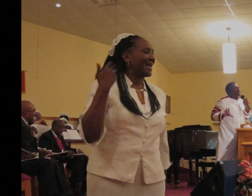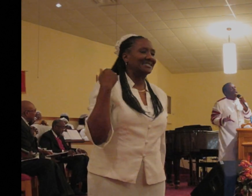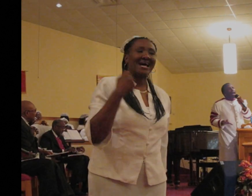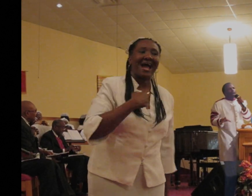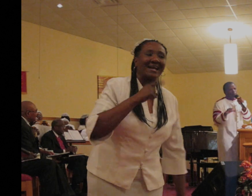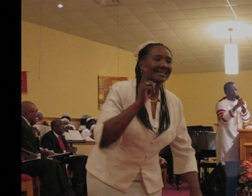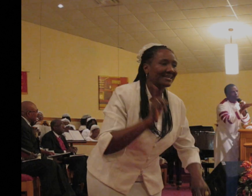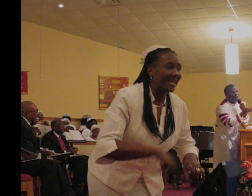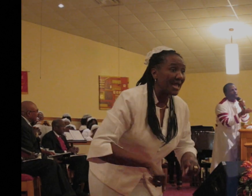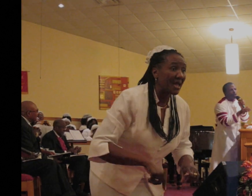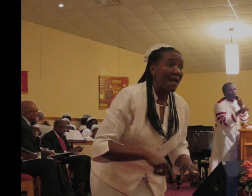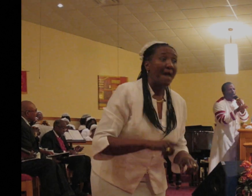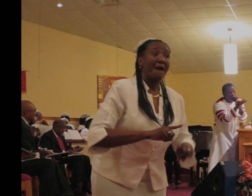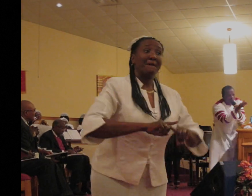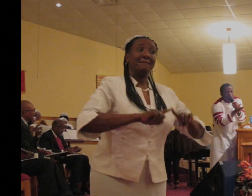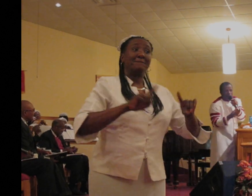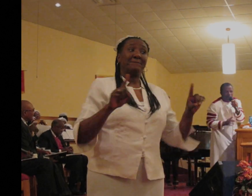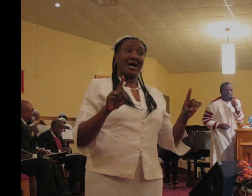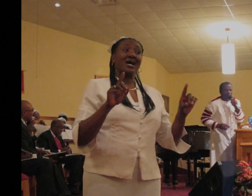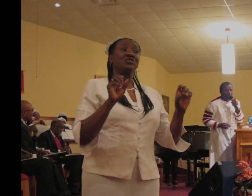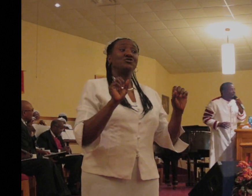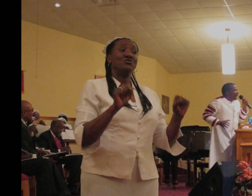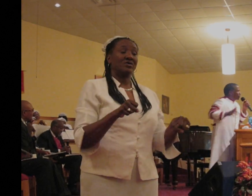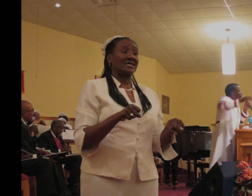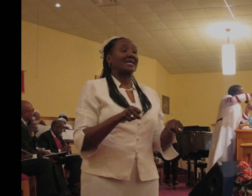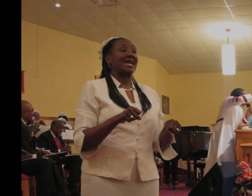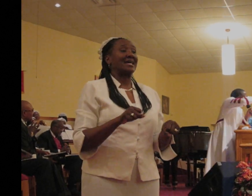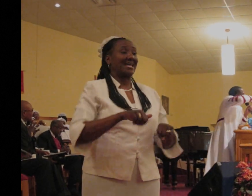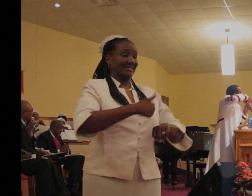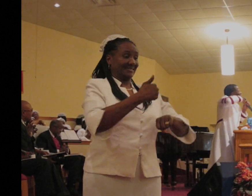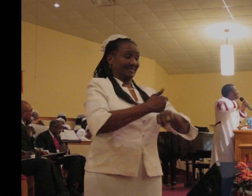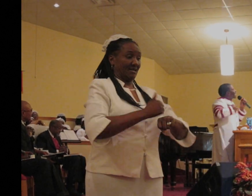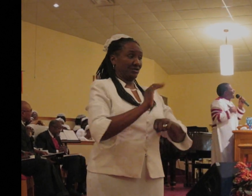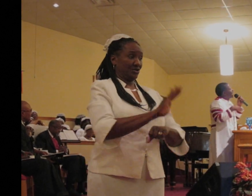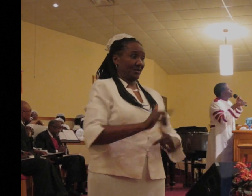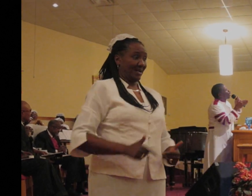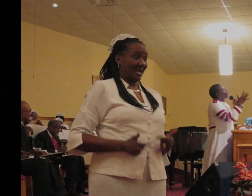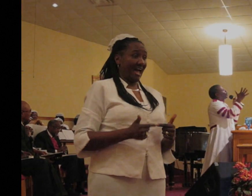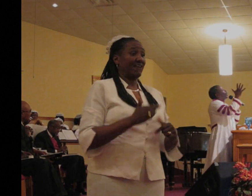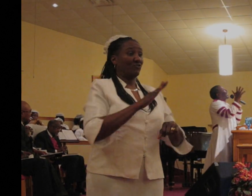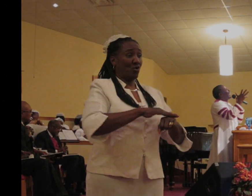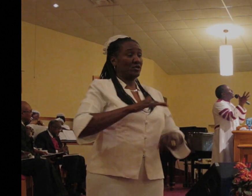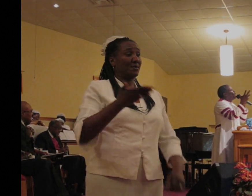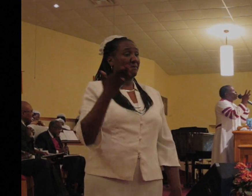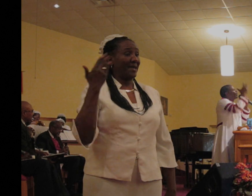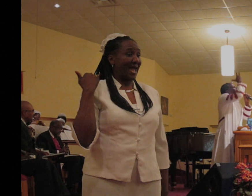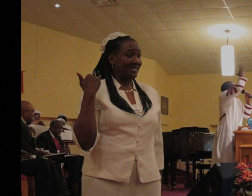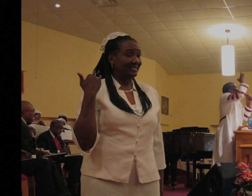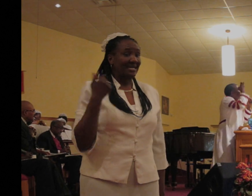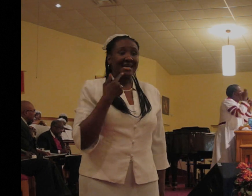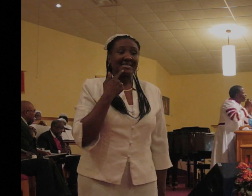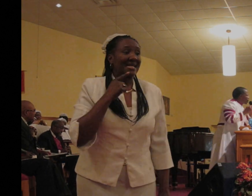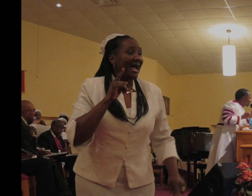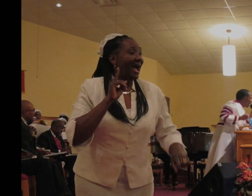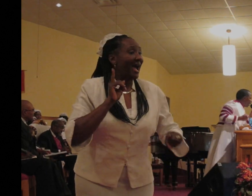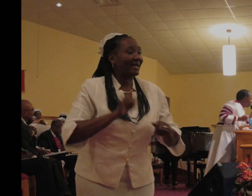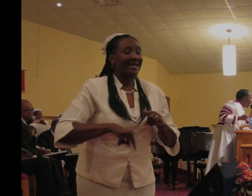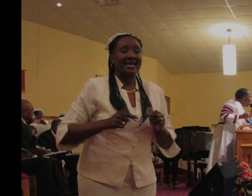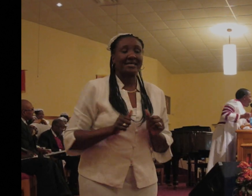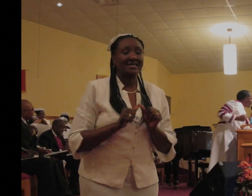can build on the past. And so Paul says I can't go through life with guilt and shame. I